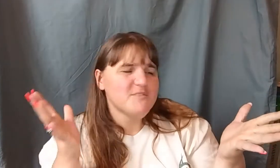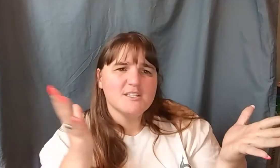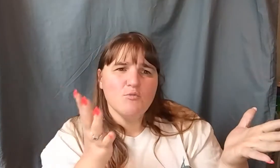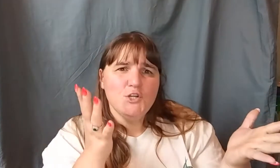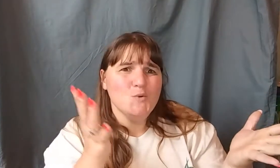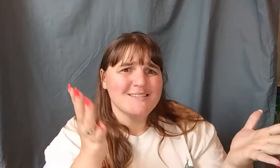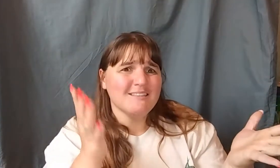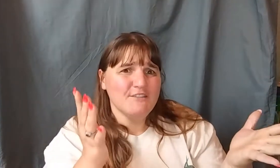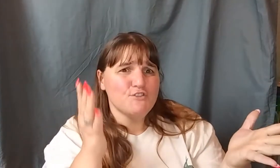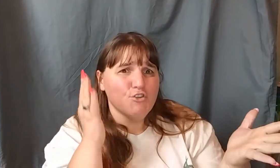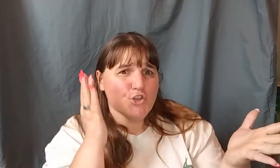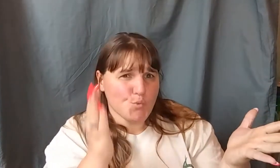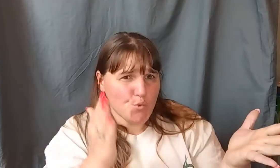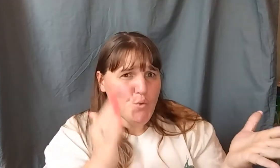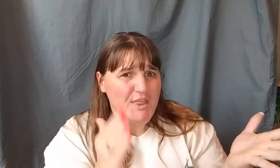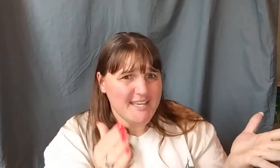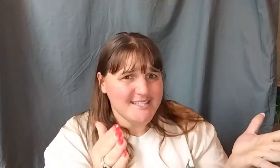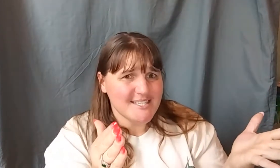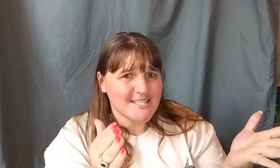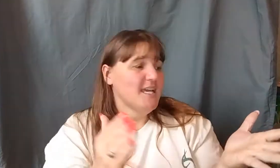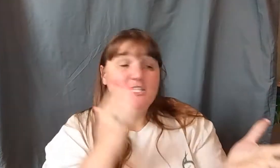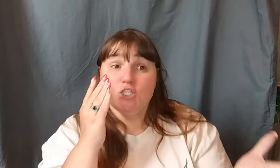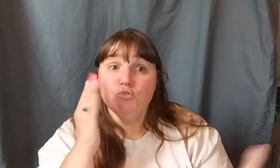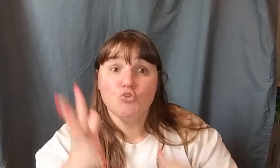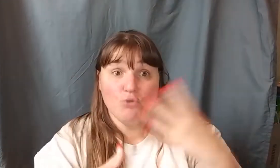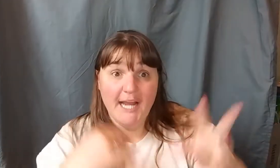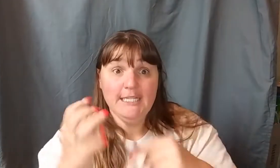someone who has lived through this and still grinding